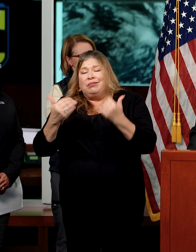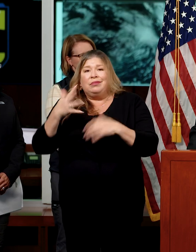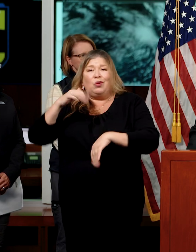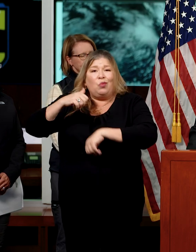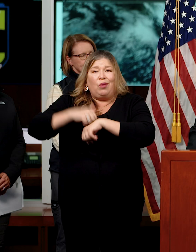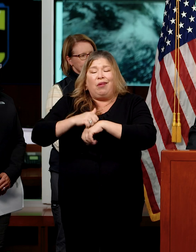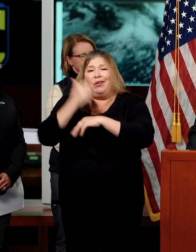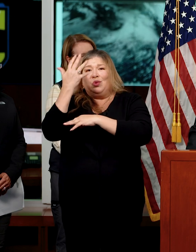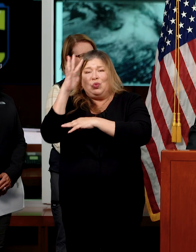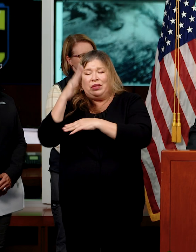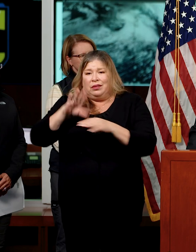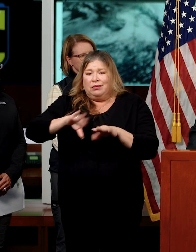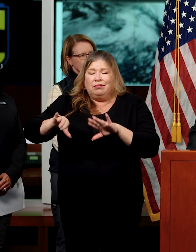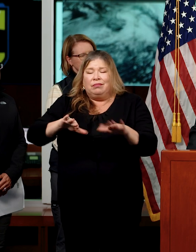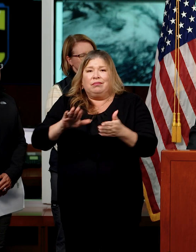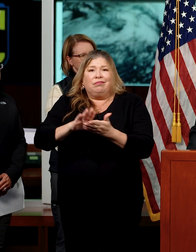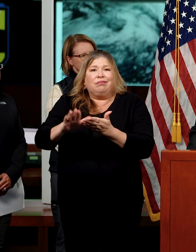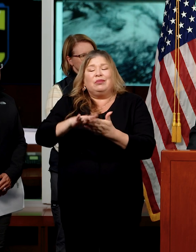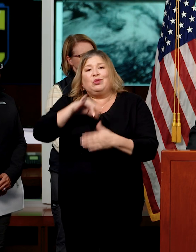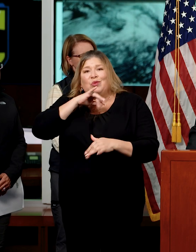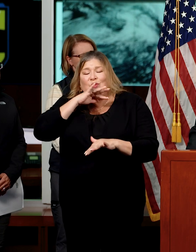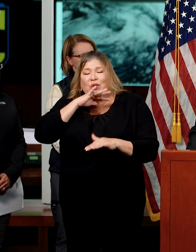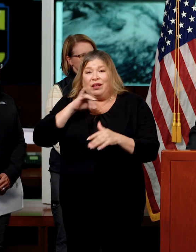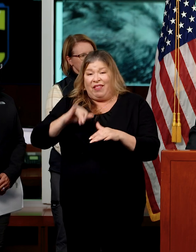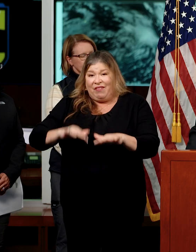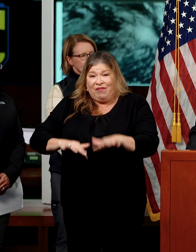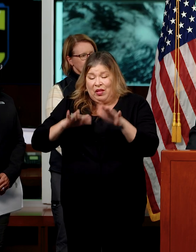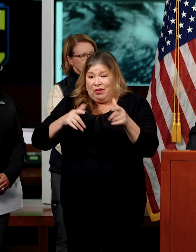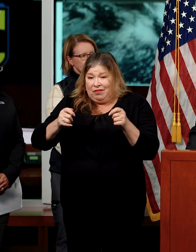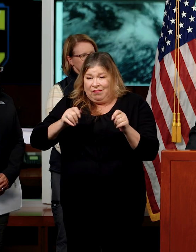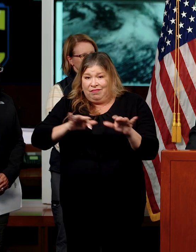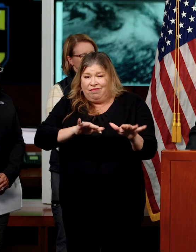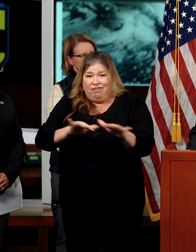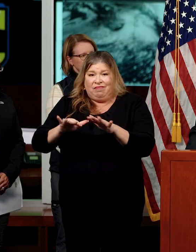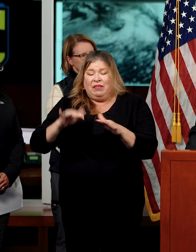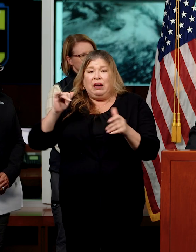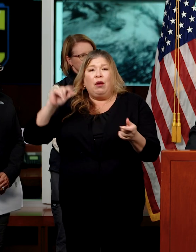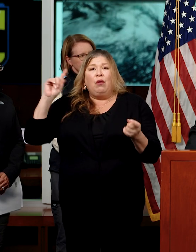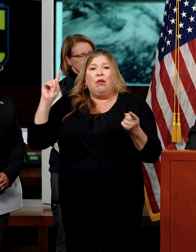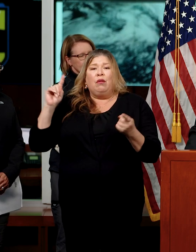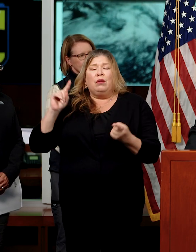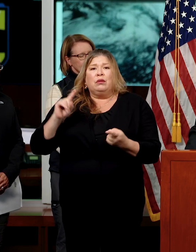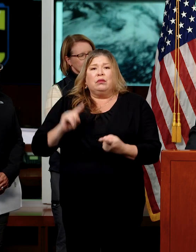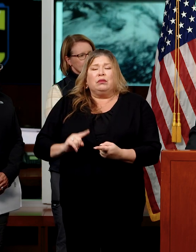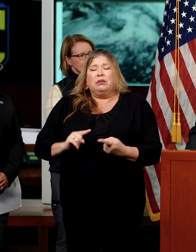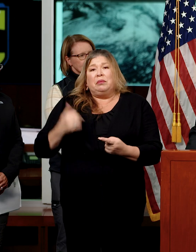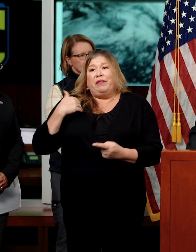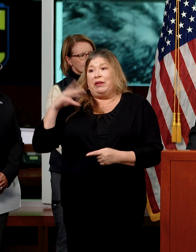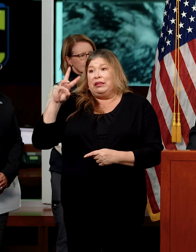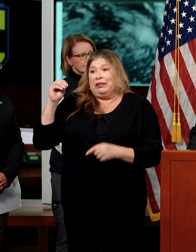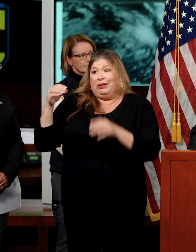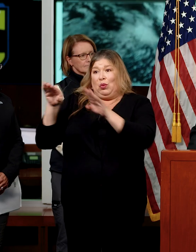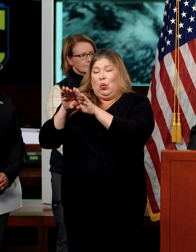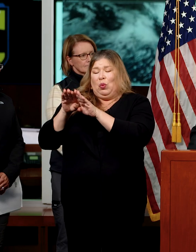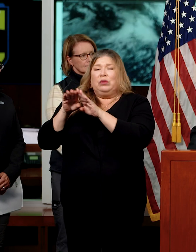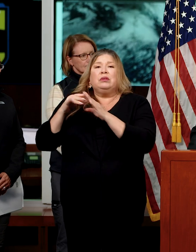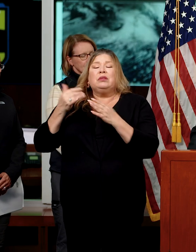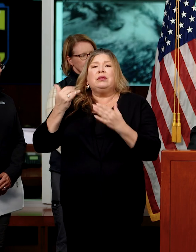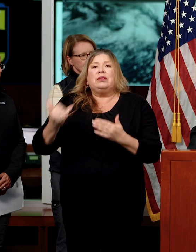mud, dealing with the flooding. And we were able to get that down. The last report that I received were 32